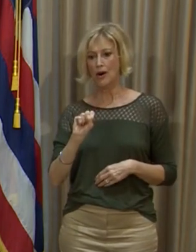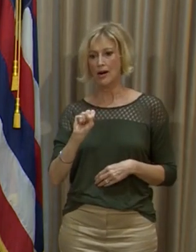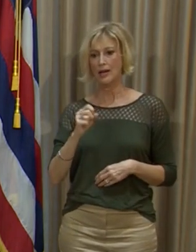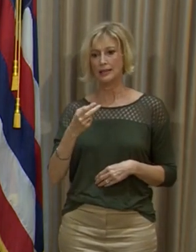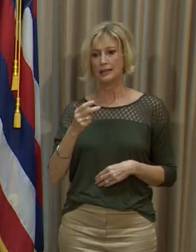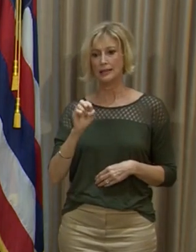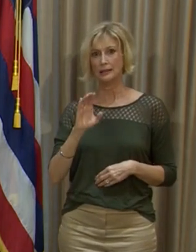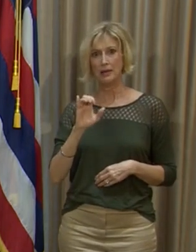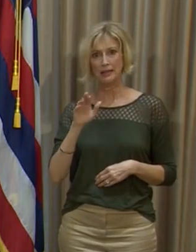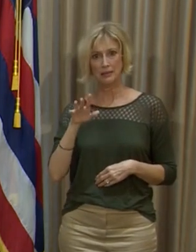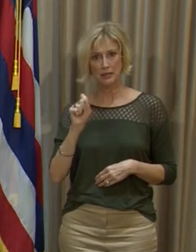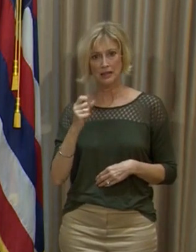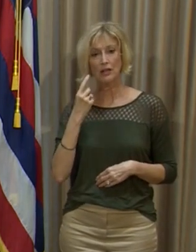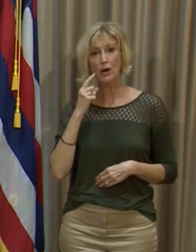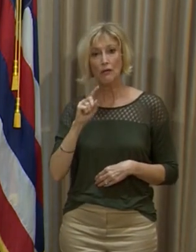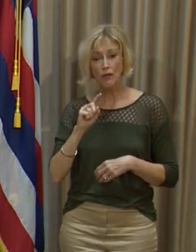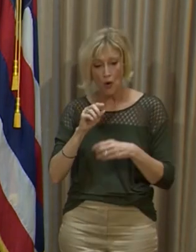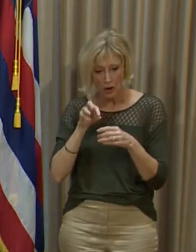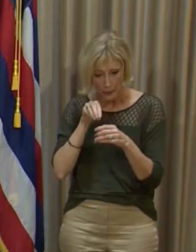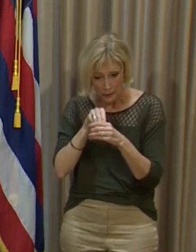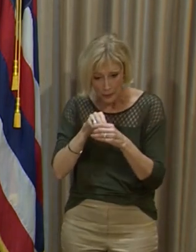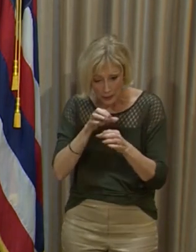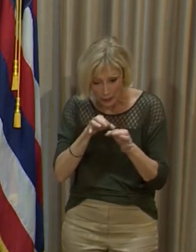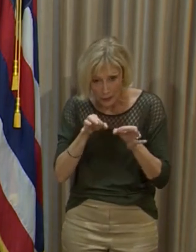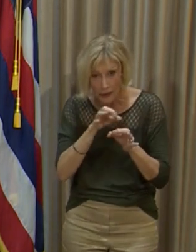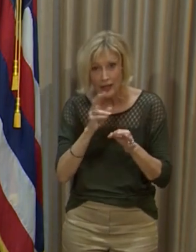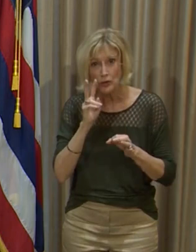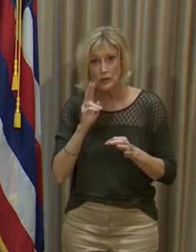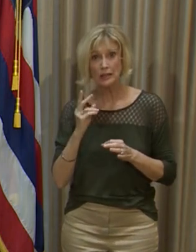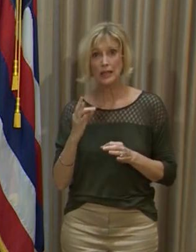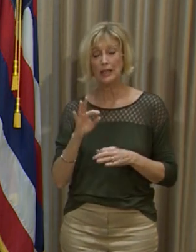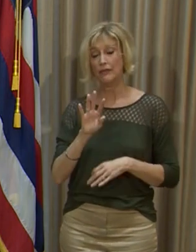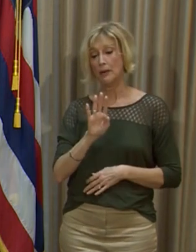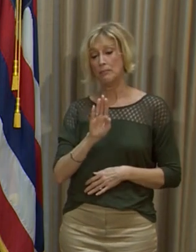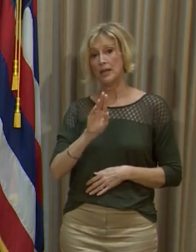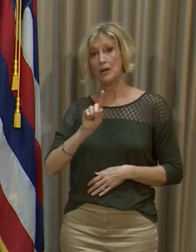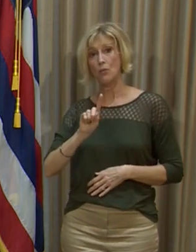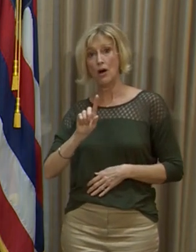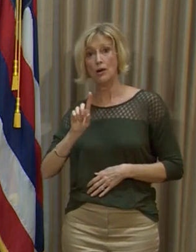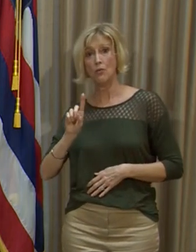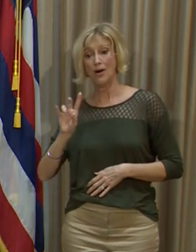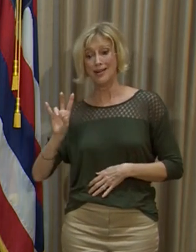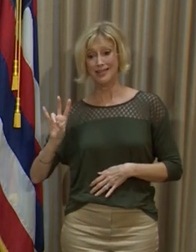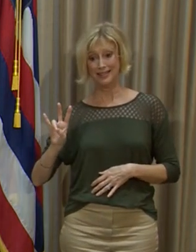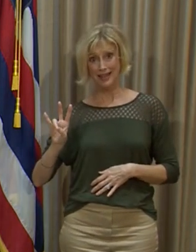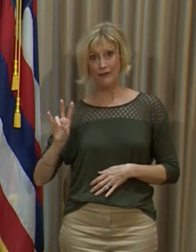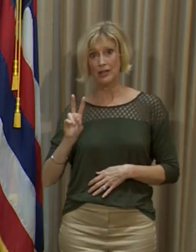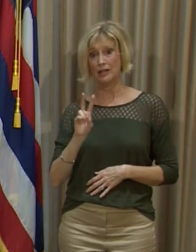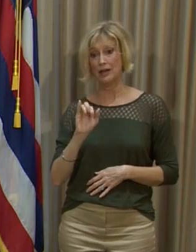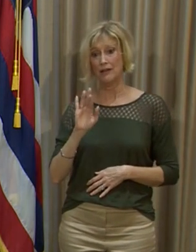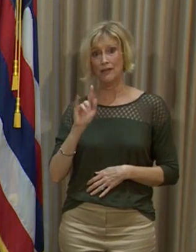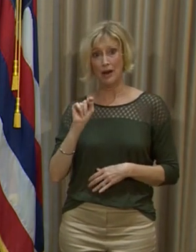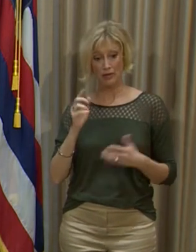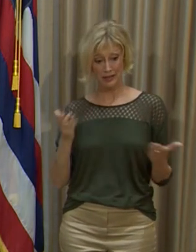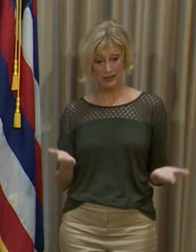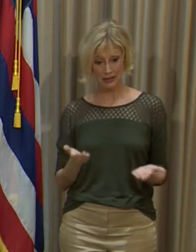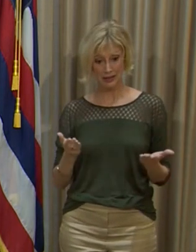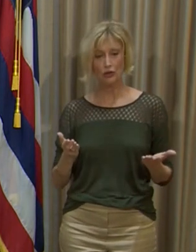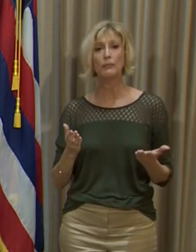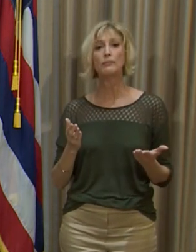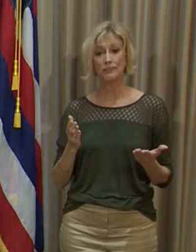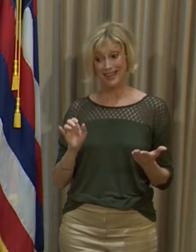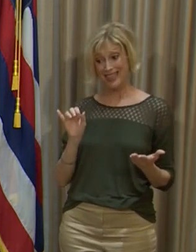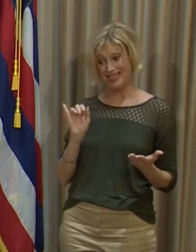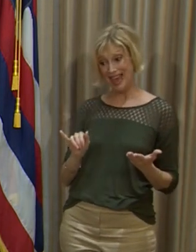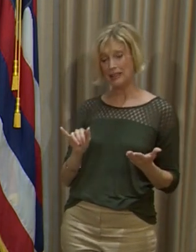clue to determine whether the B117 variant is here in the islands. This is the